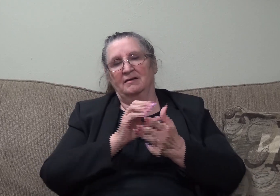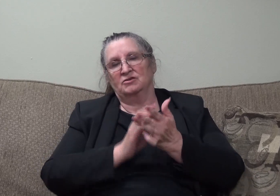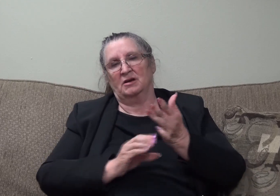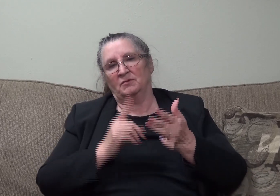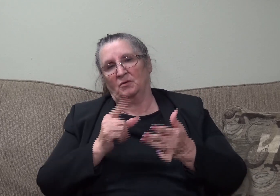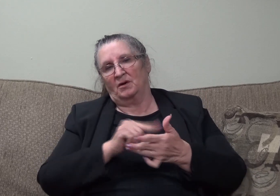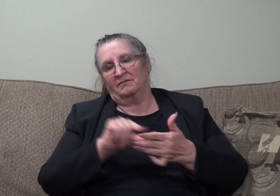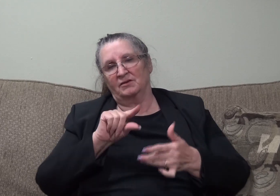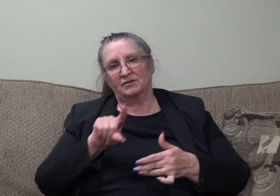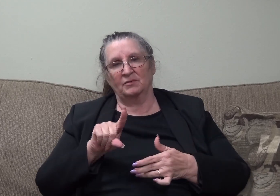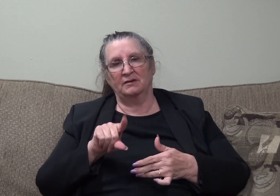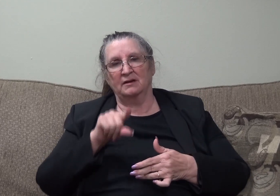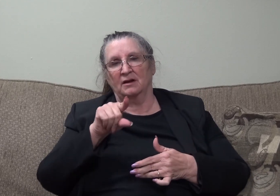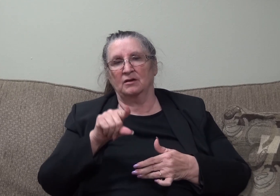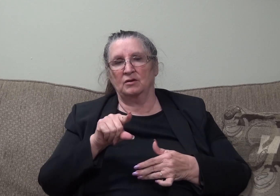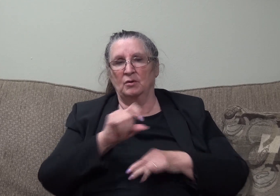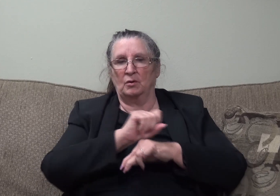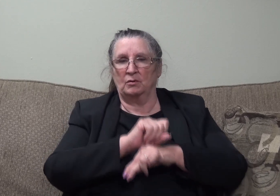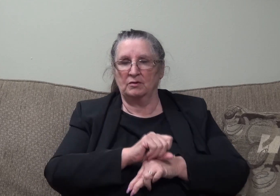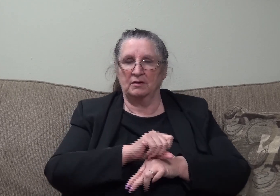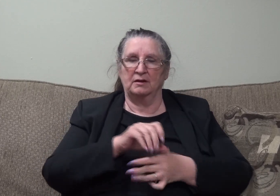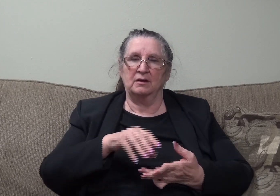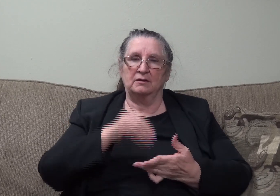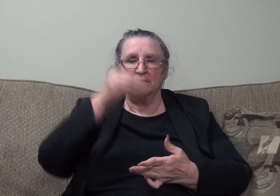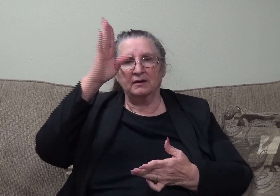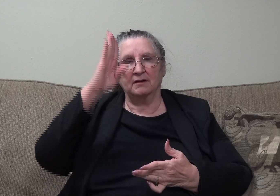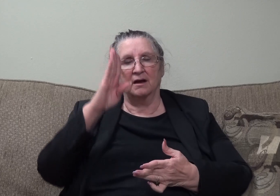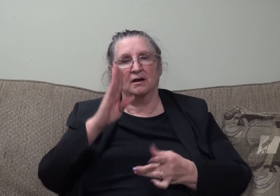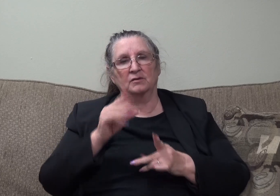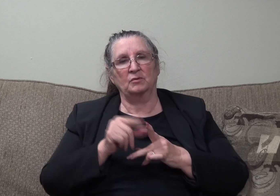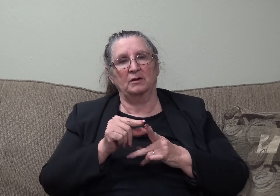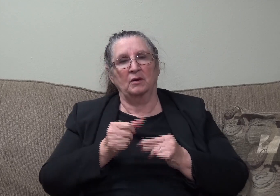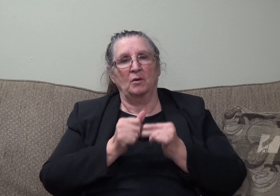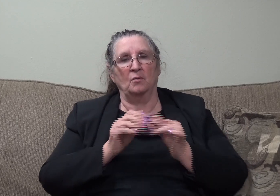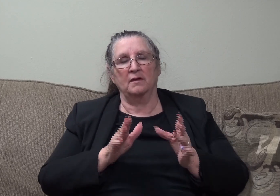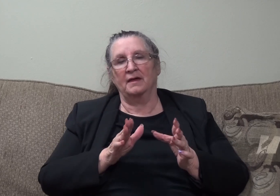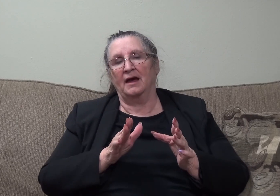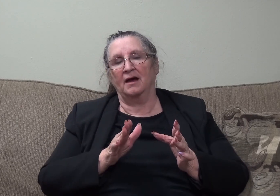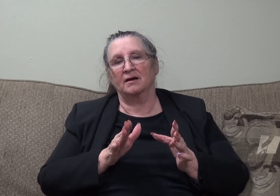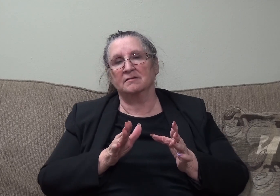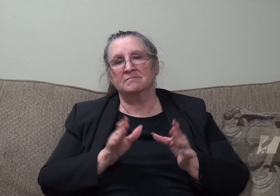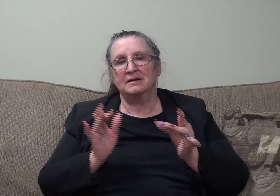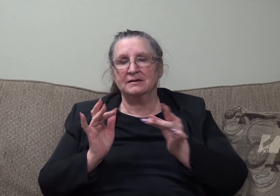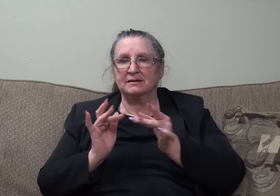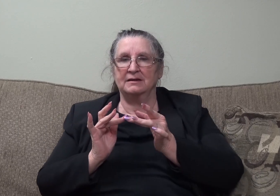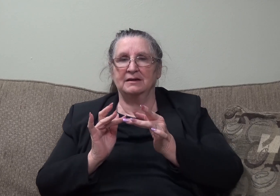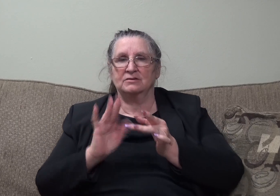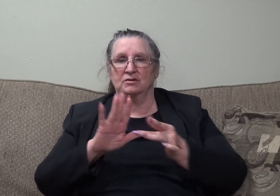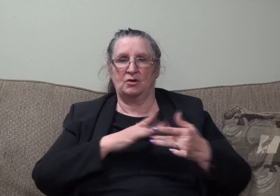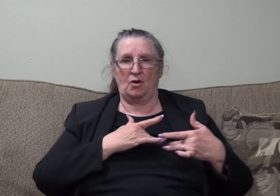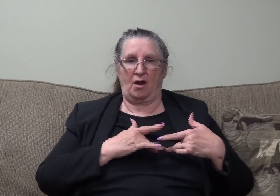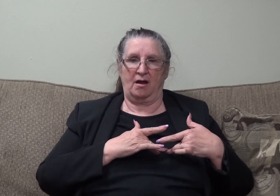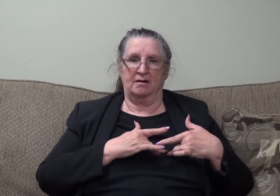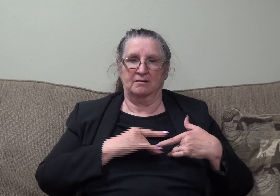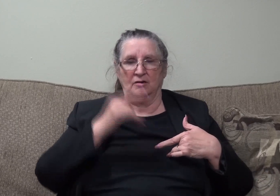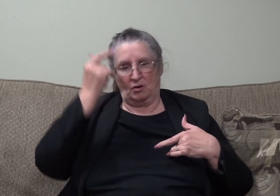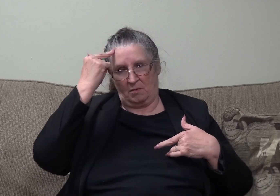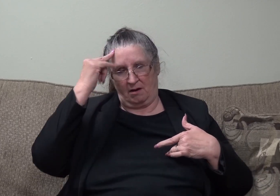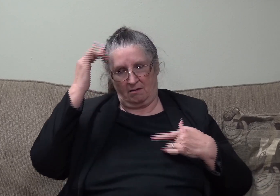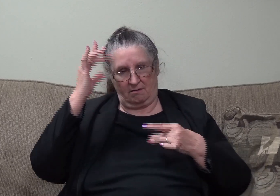are you in a routine learning the Word of God without any really connection to your heart, to your mind, to your soul?